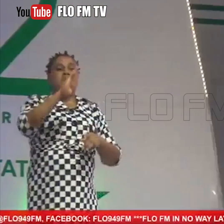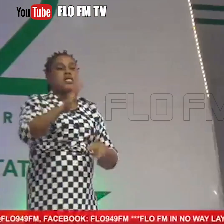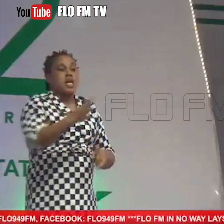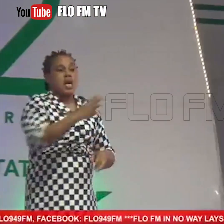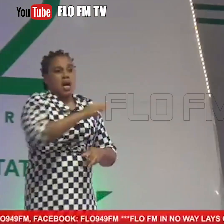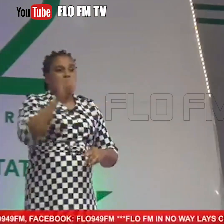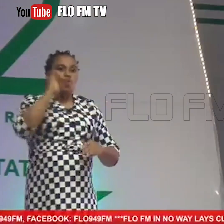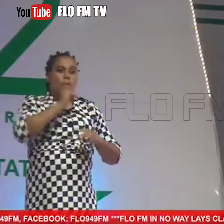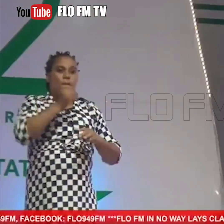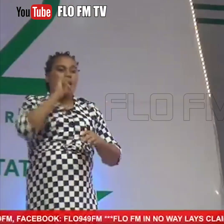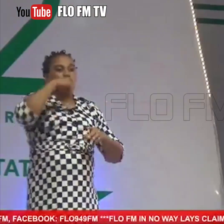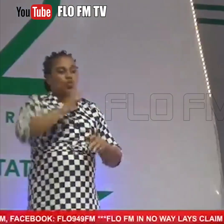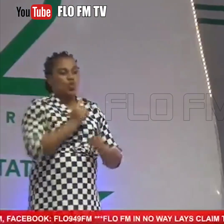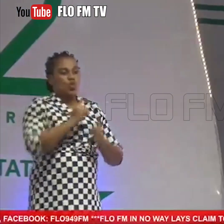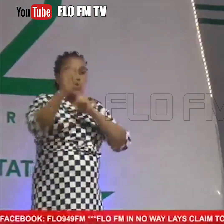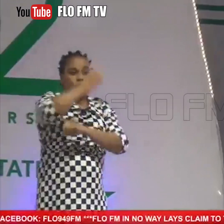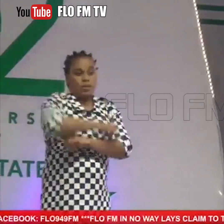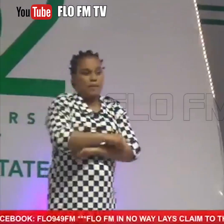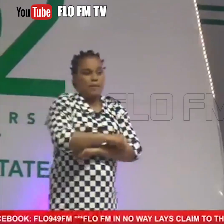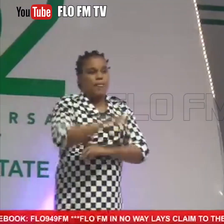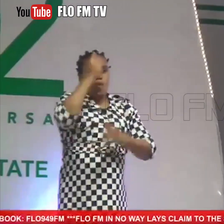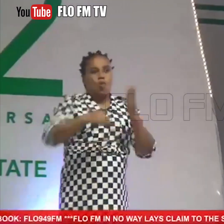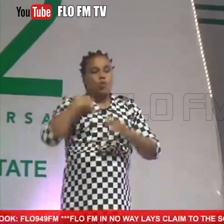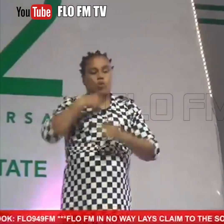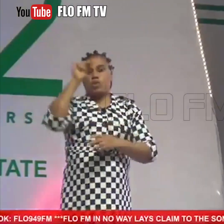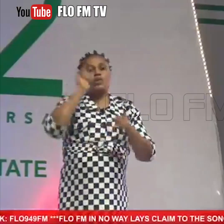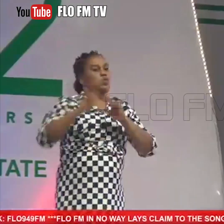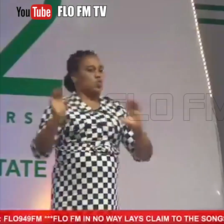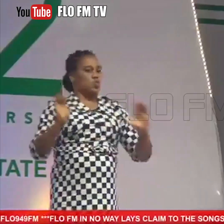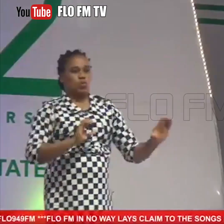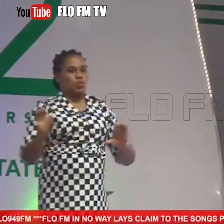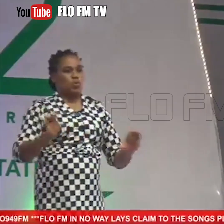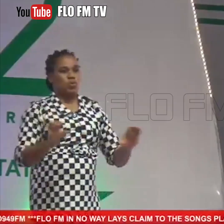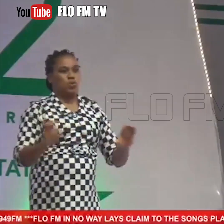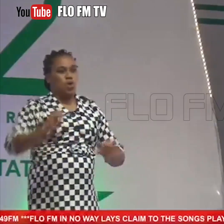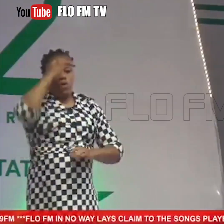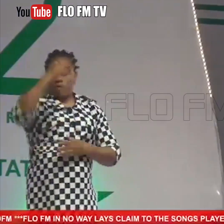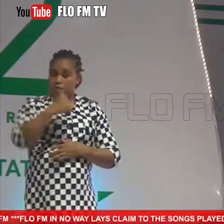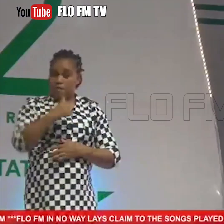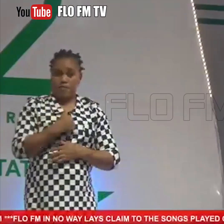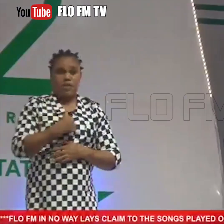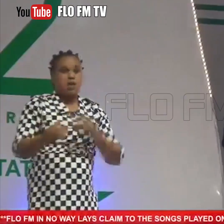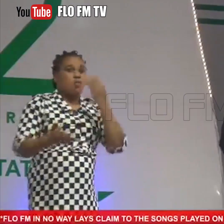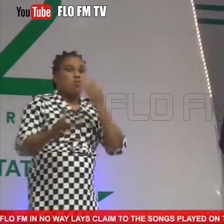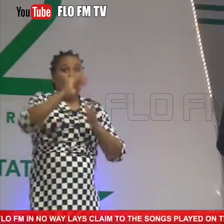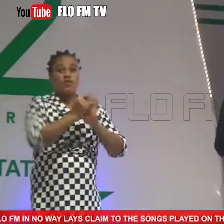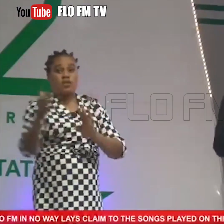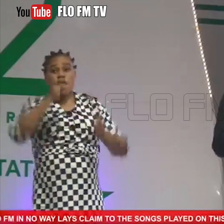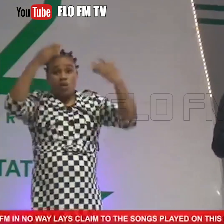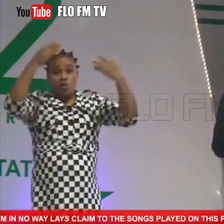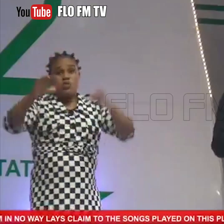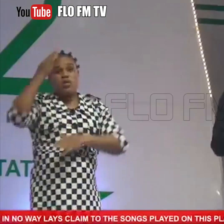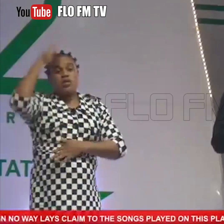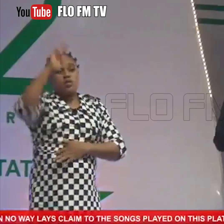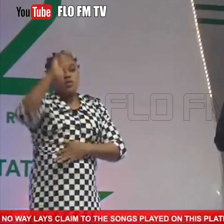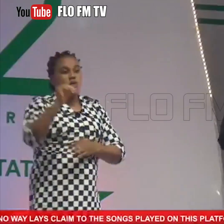And Obi has told us today what we need to do. For me, most of those things are already known.